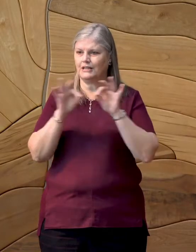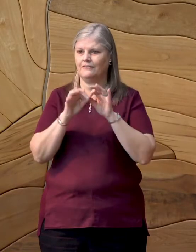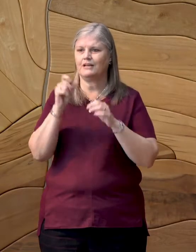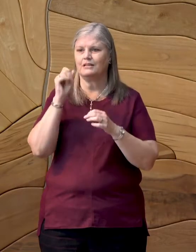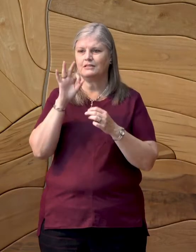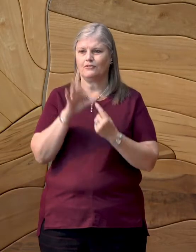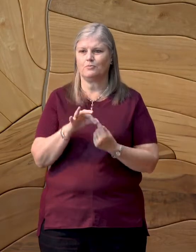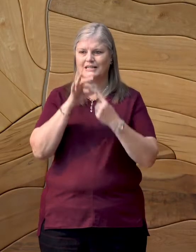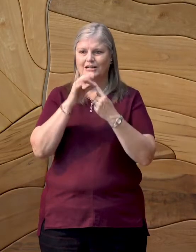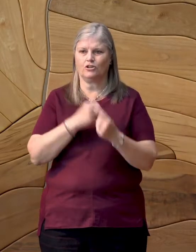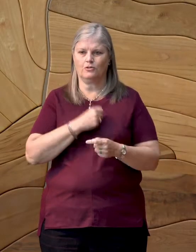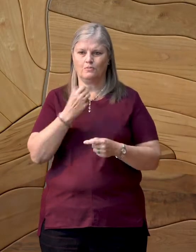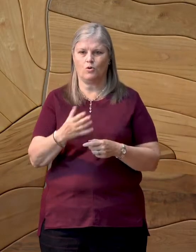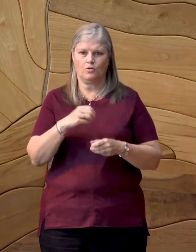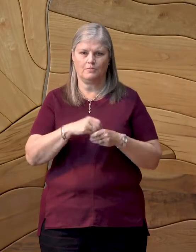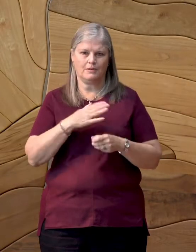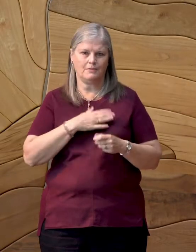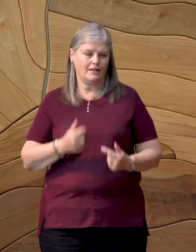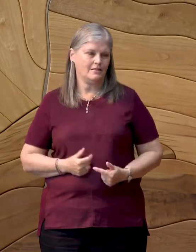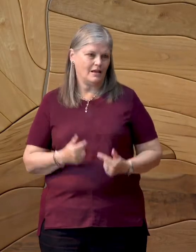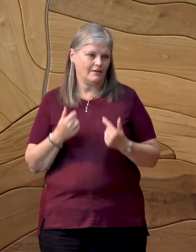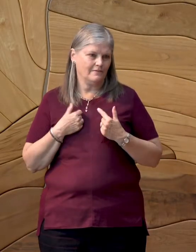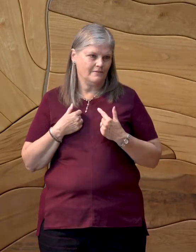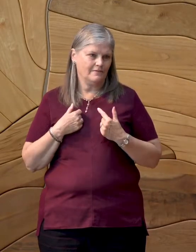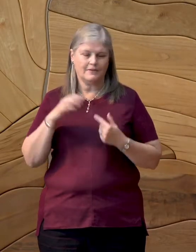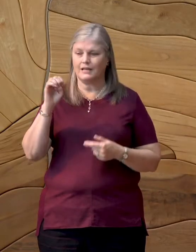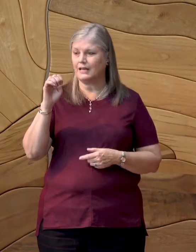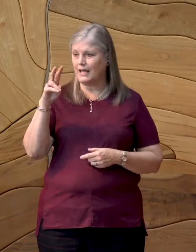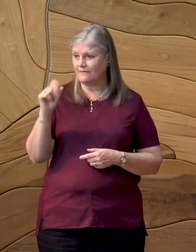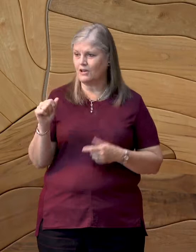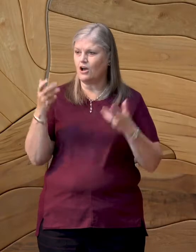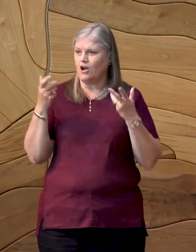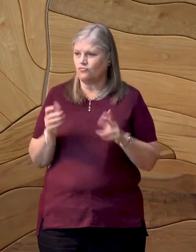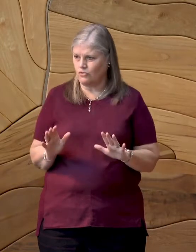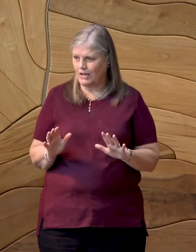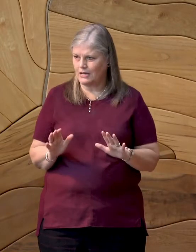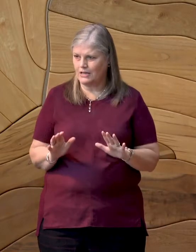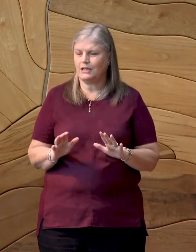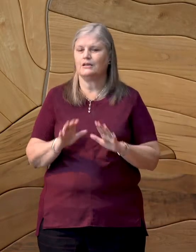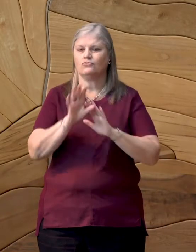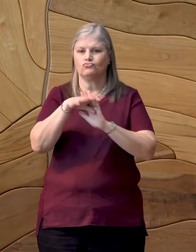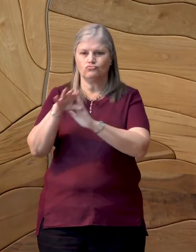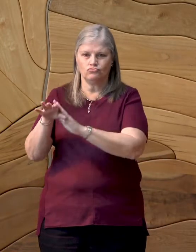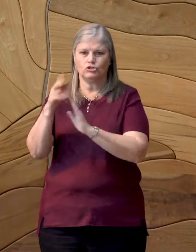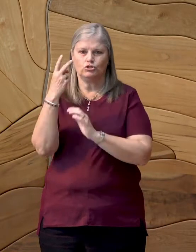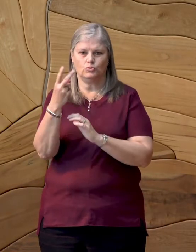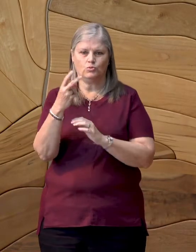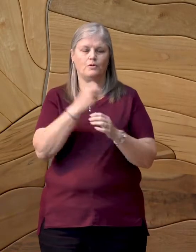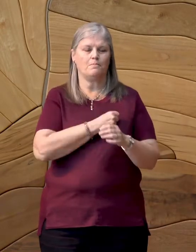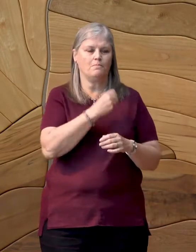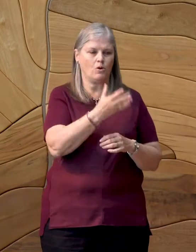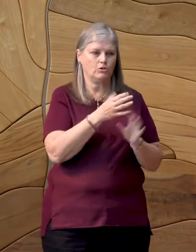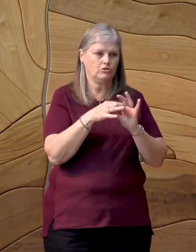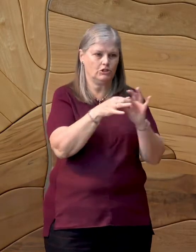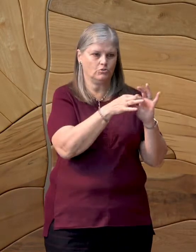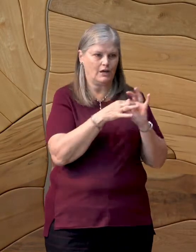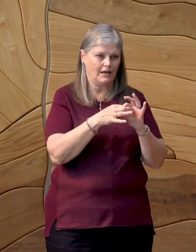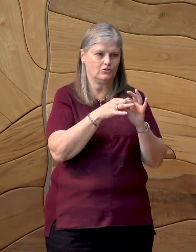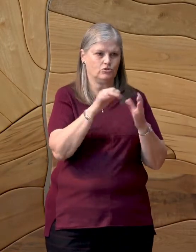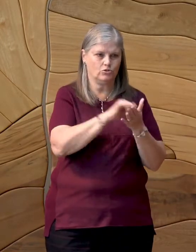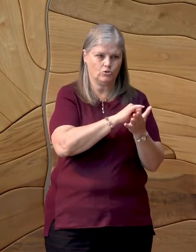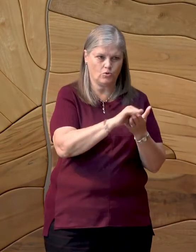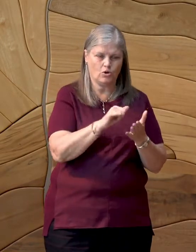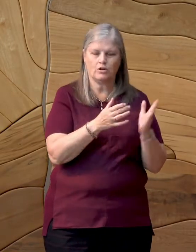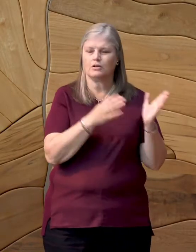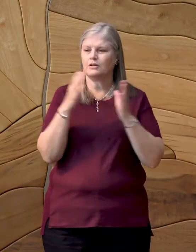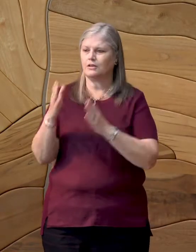Poem in My Life. Ava has already completed two films, Poetry Unites New York and